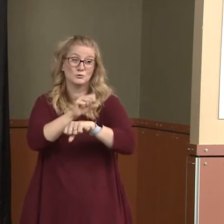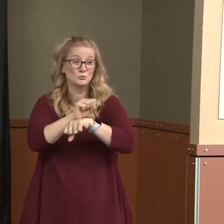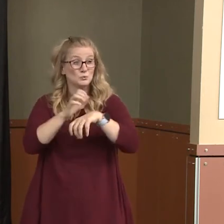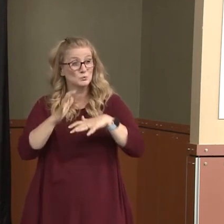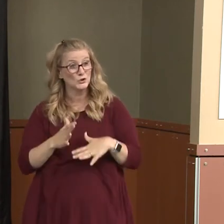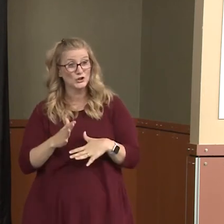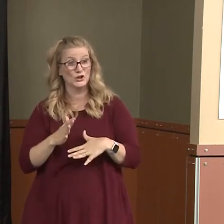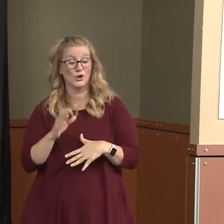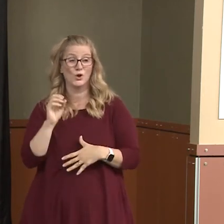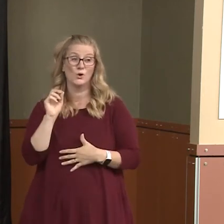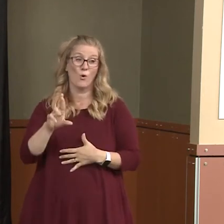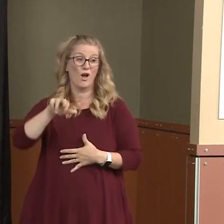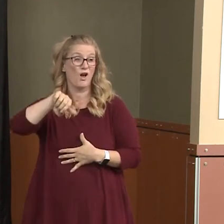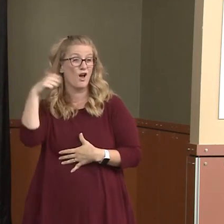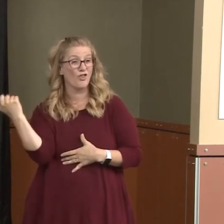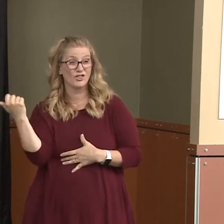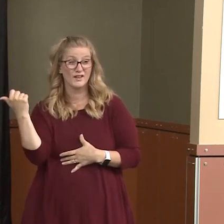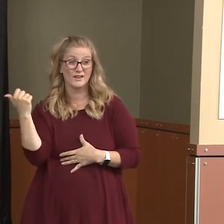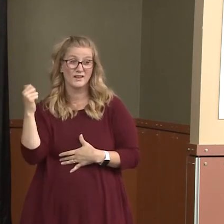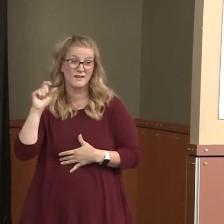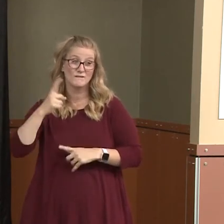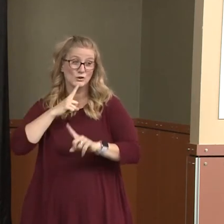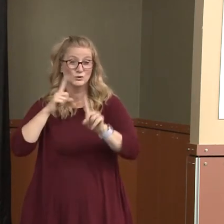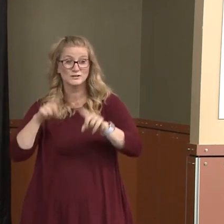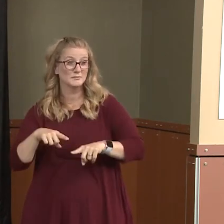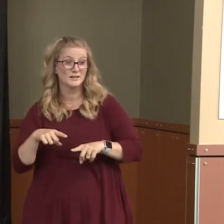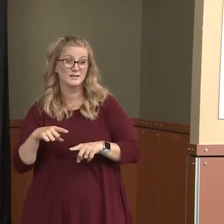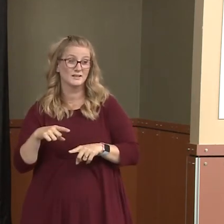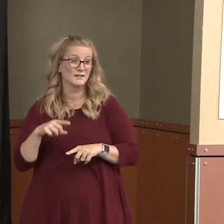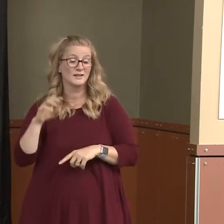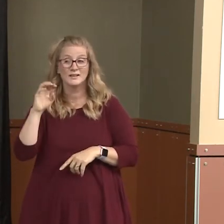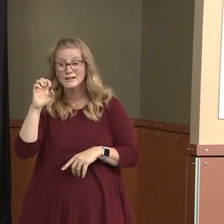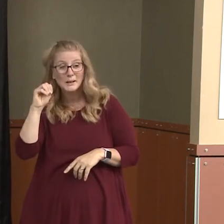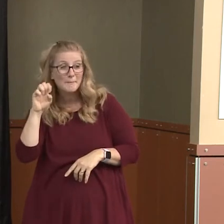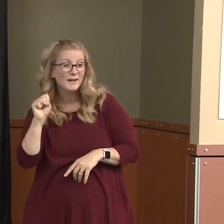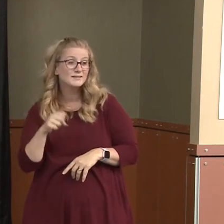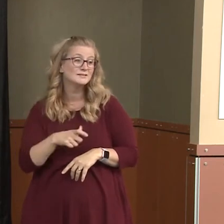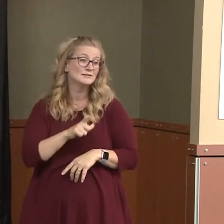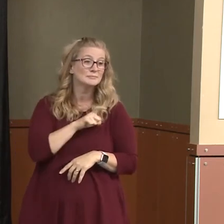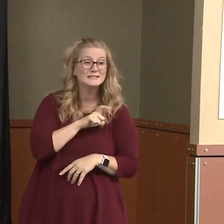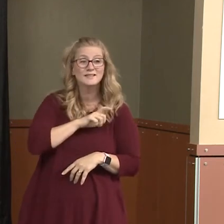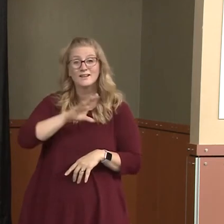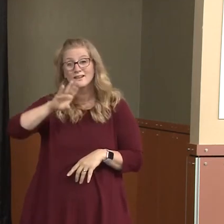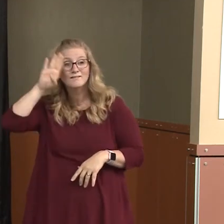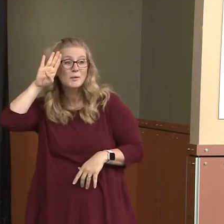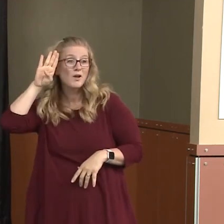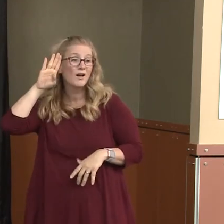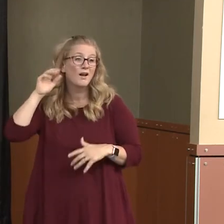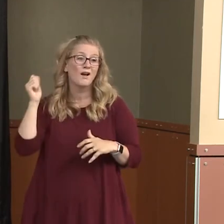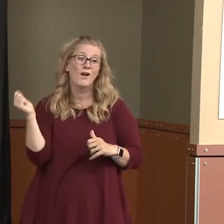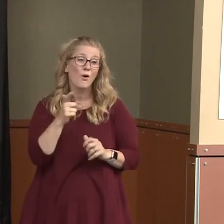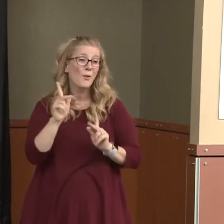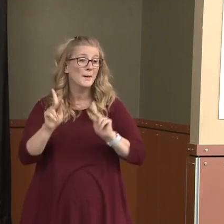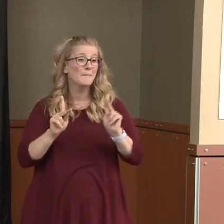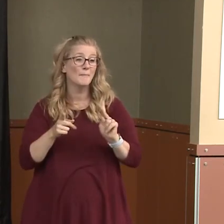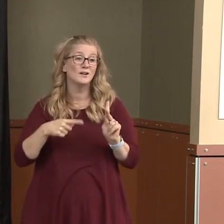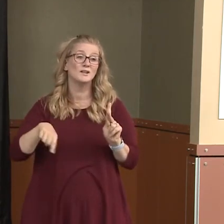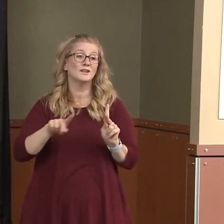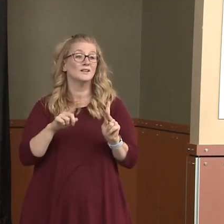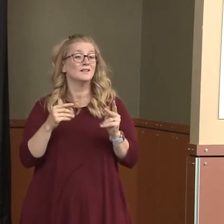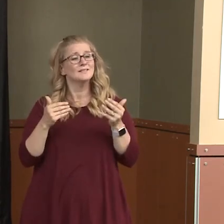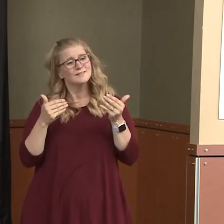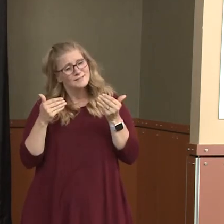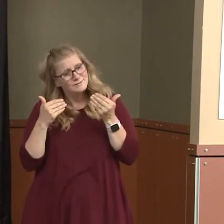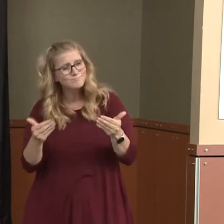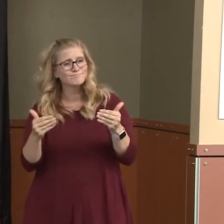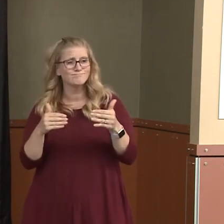or any other kind of first responders, EMS, police, fire, all the folks that are running into these dangerous situations as supplies.